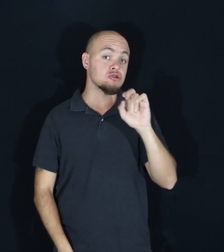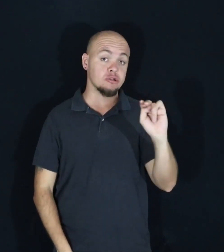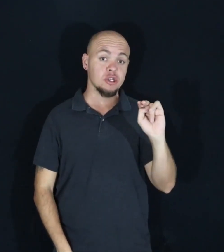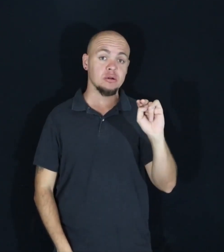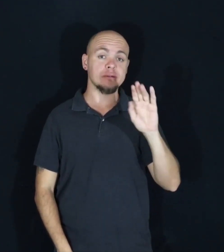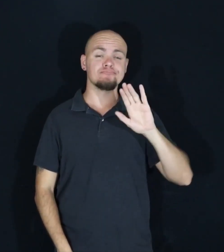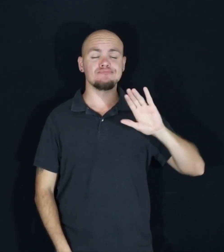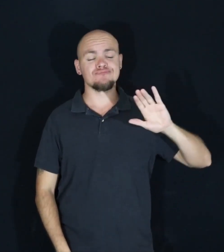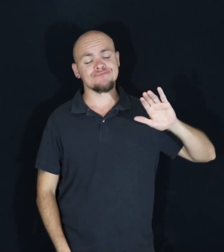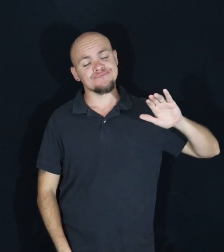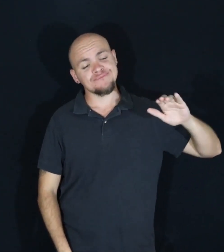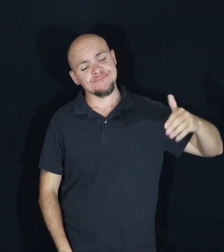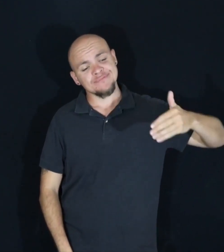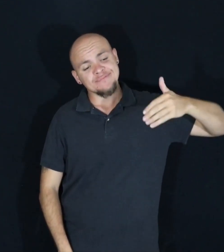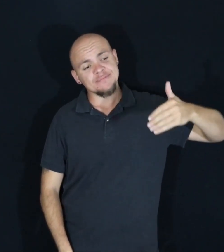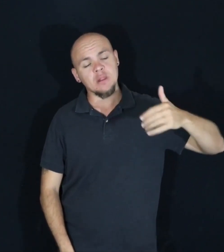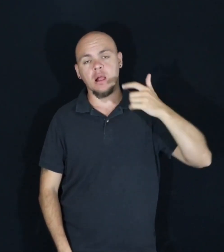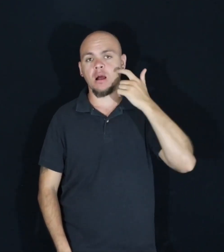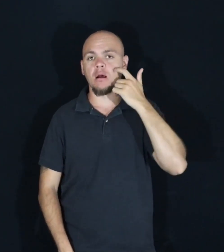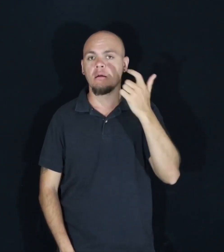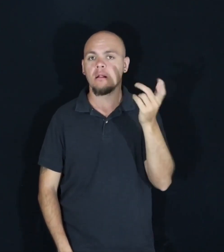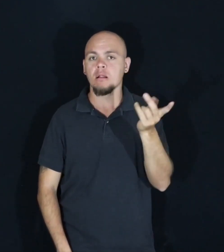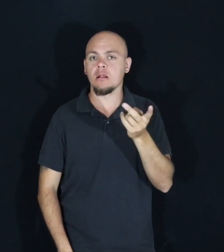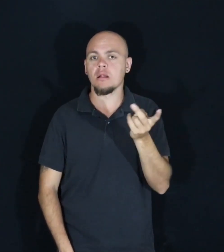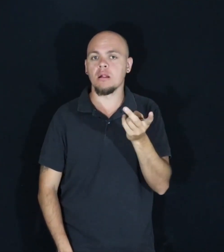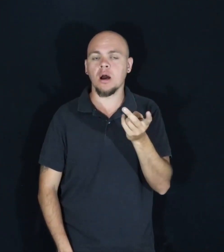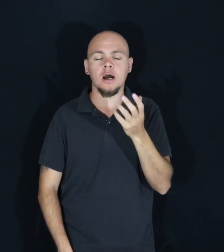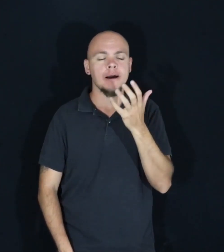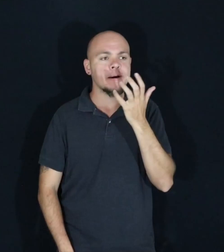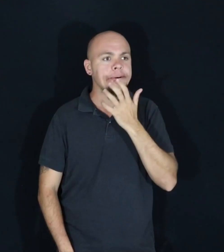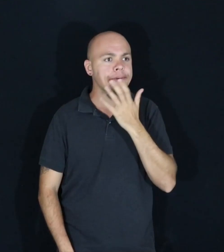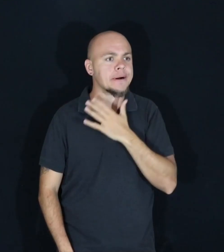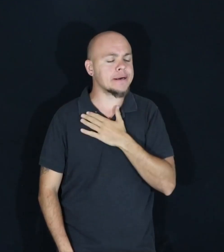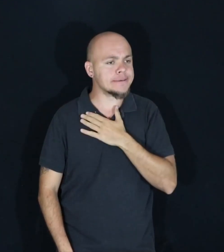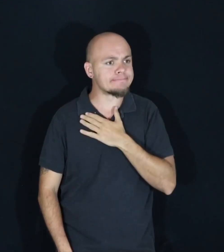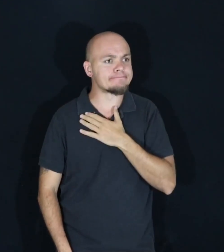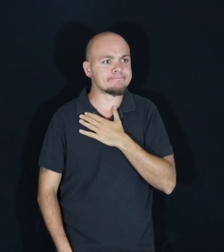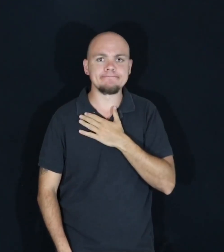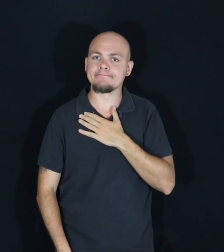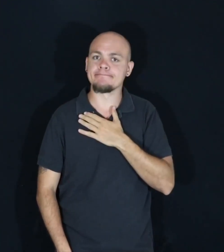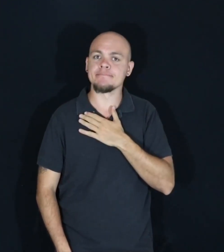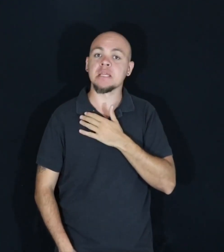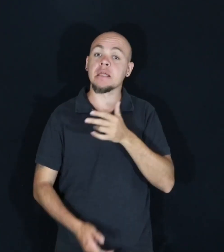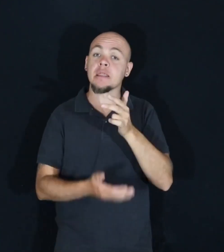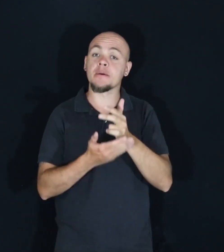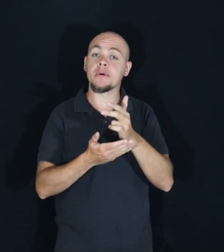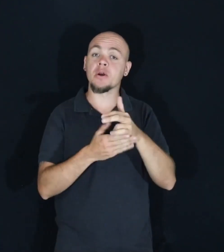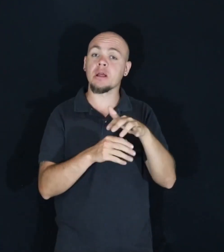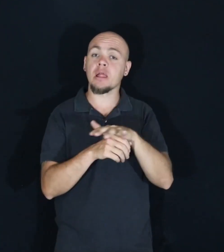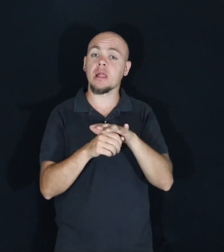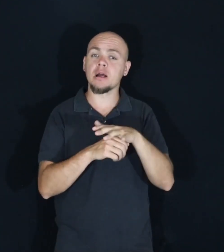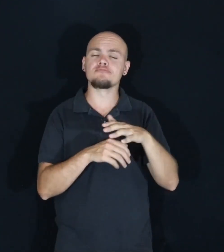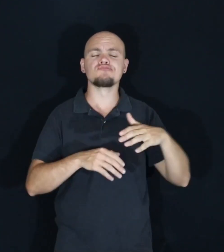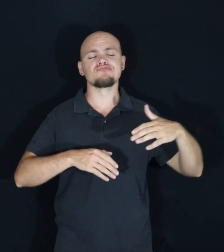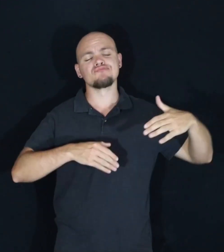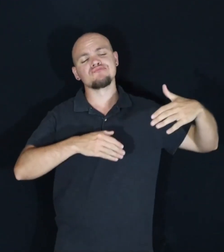Betty. And I watched them as the two of them walked out to the parking lot in this embrace.